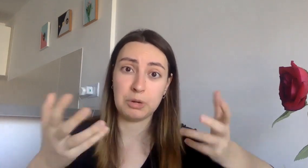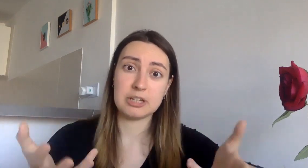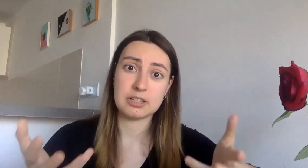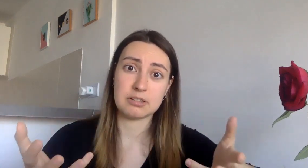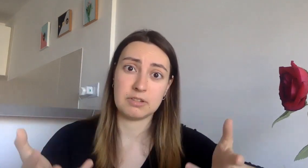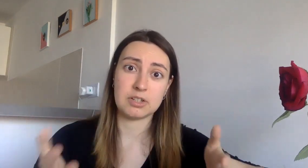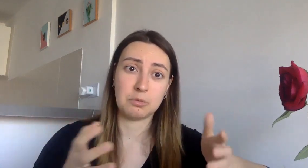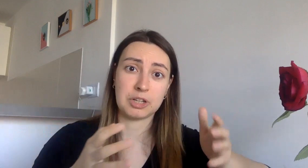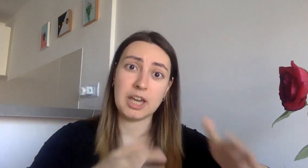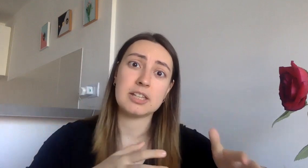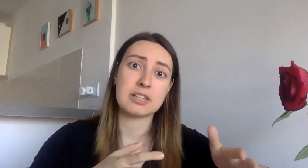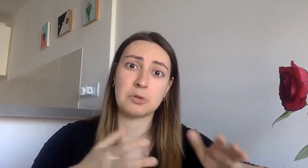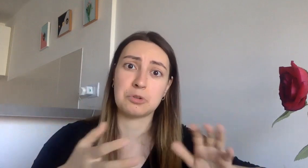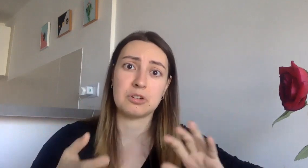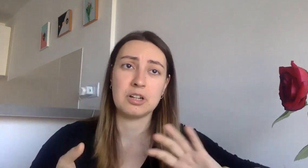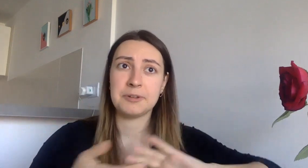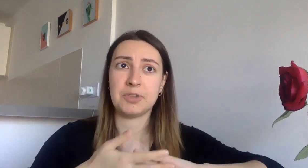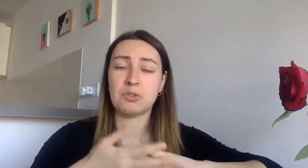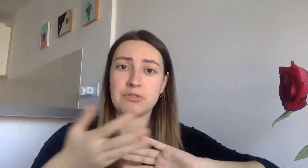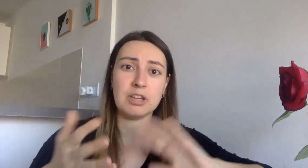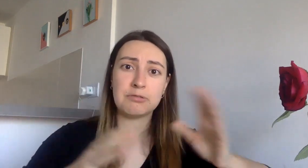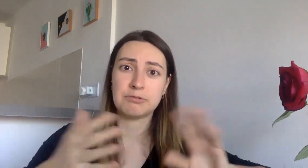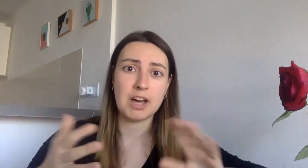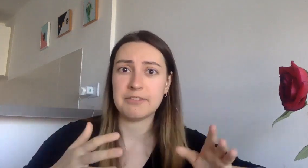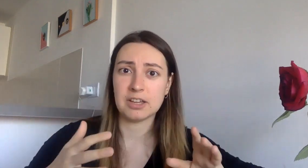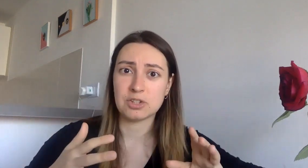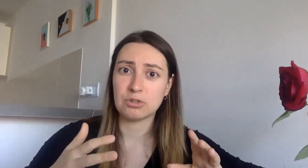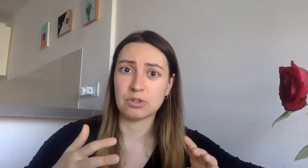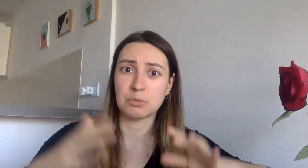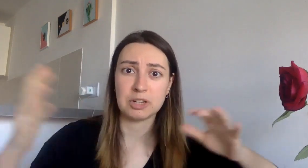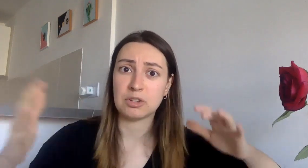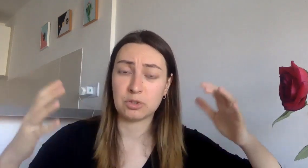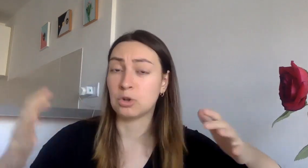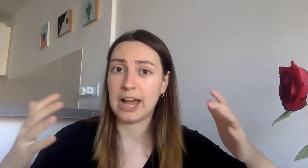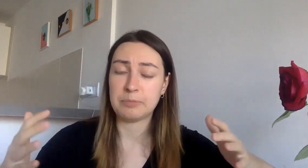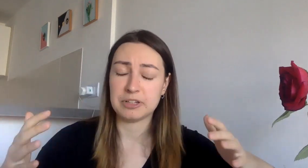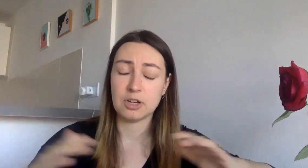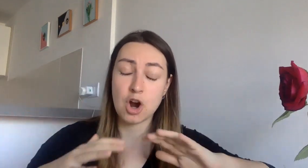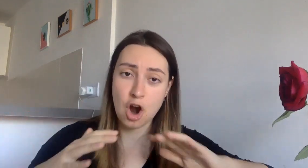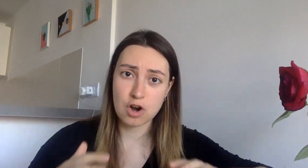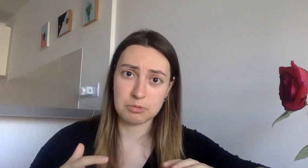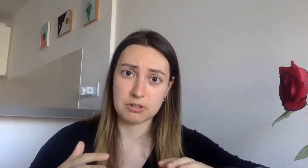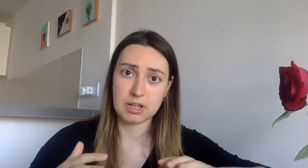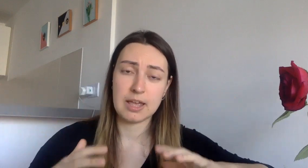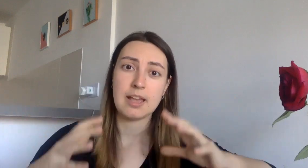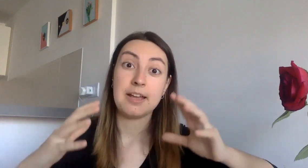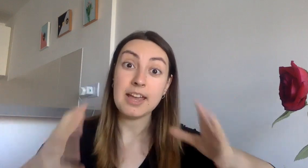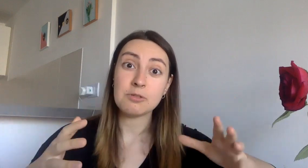witnesses they were kids they were you know three four five years old when it all happened horrible anyways